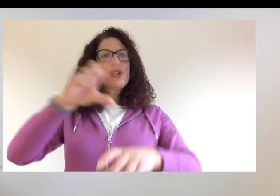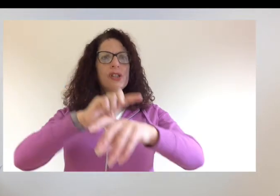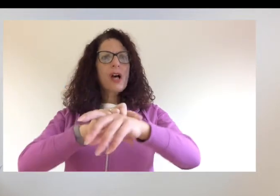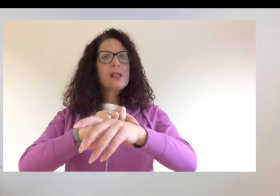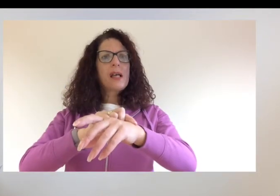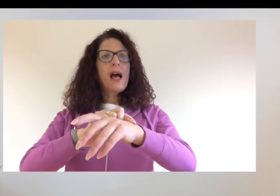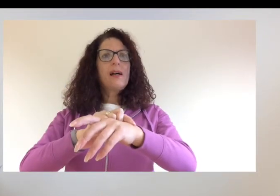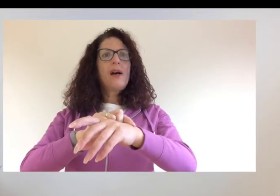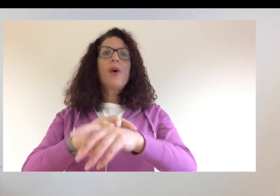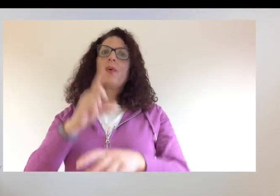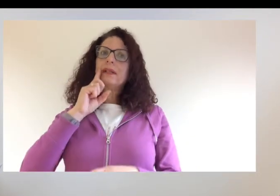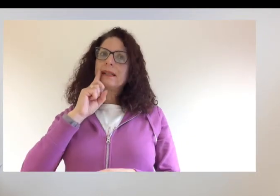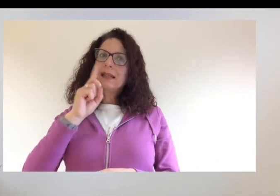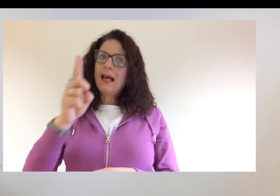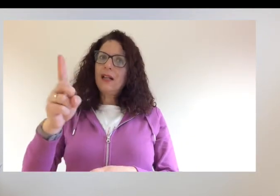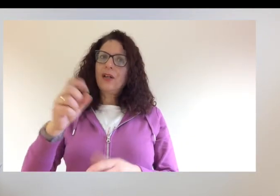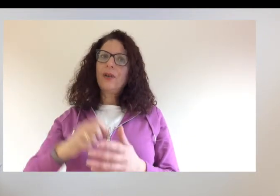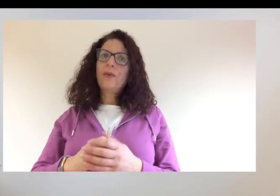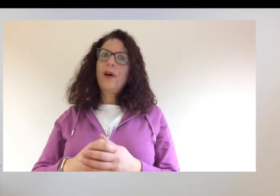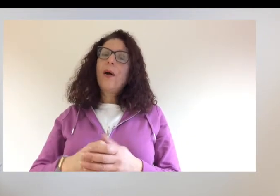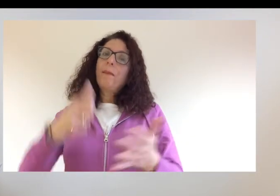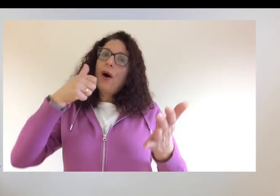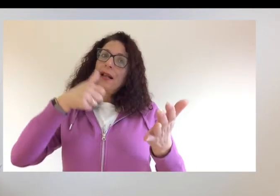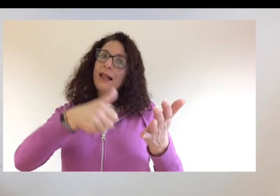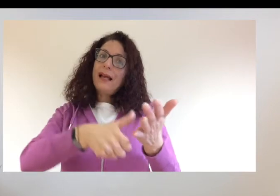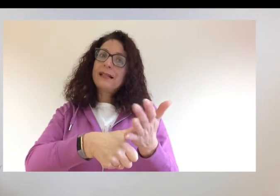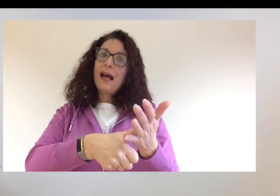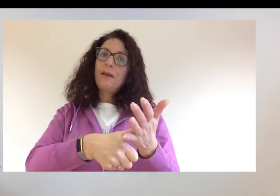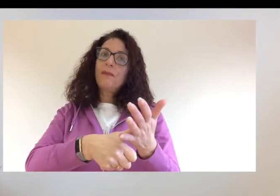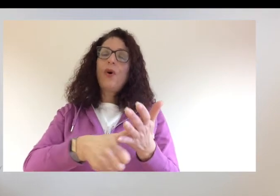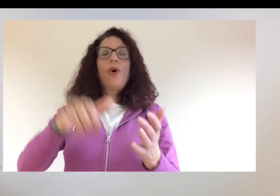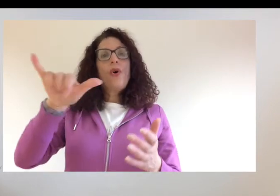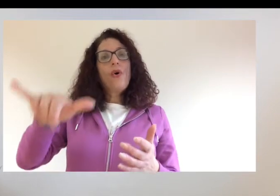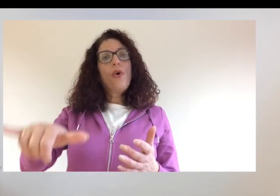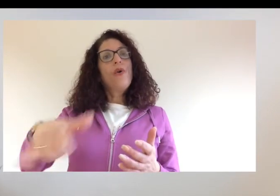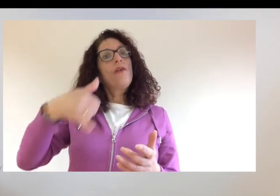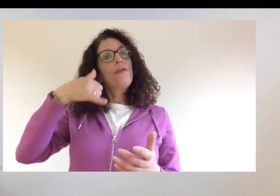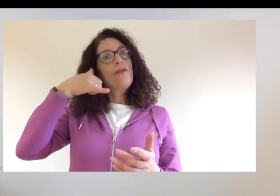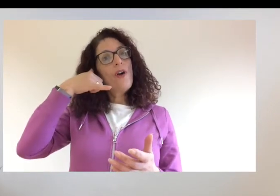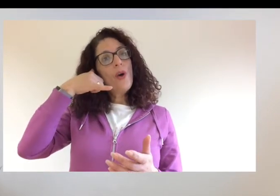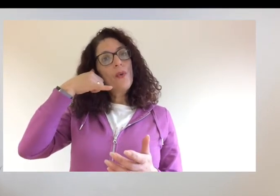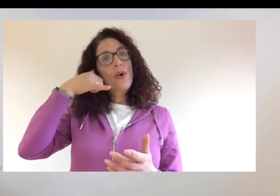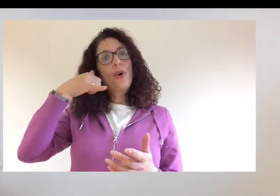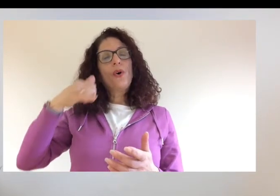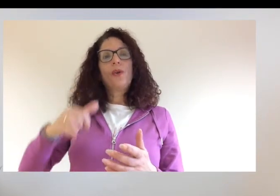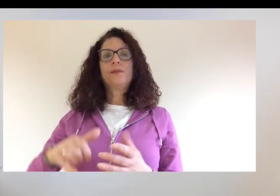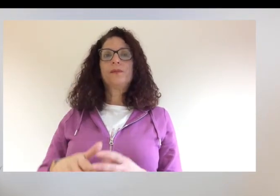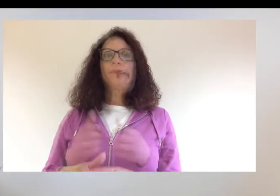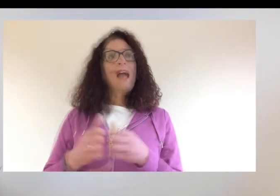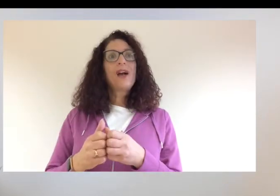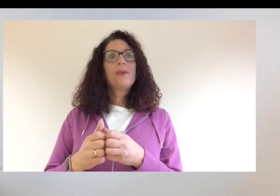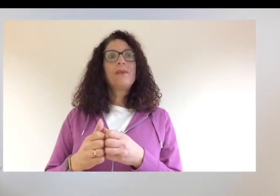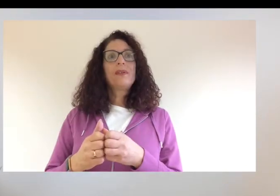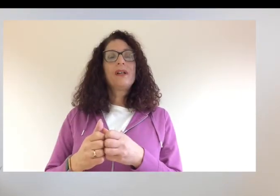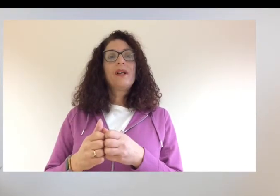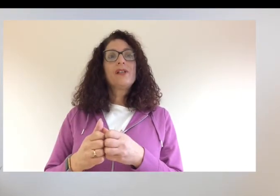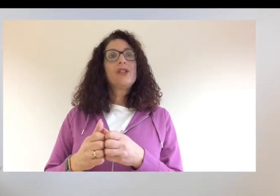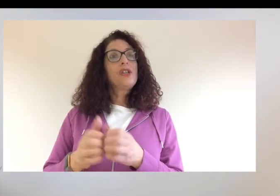Your doctor should be able to tell you by a letter or a phone call.